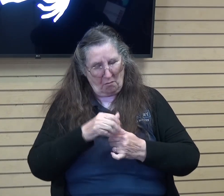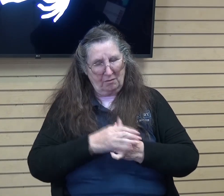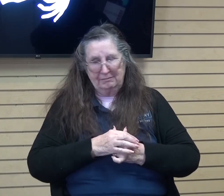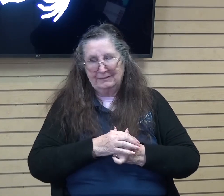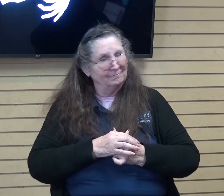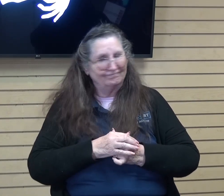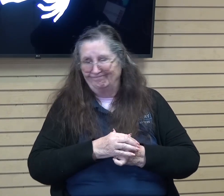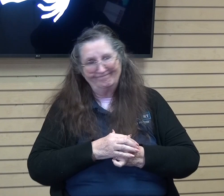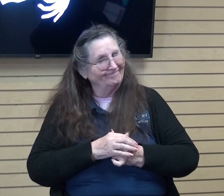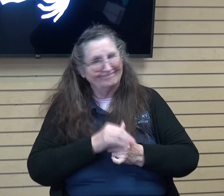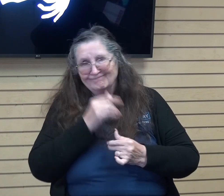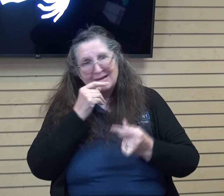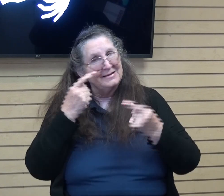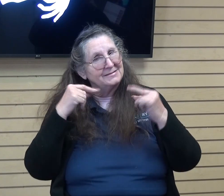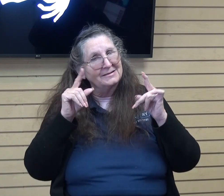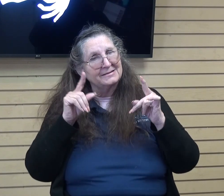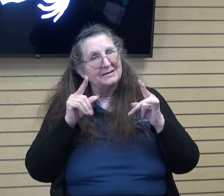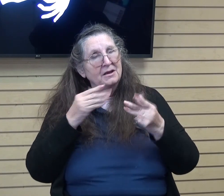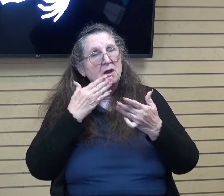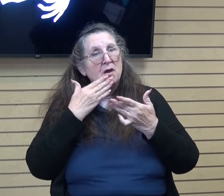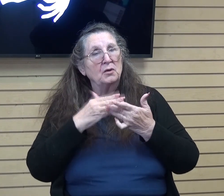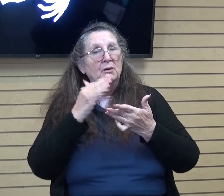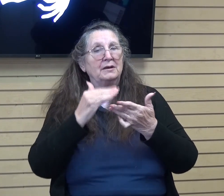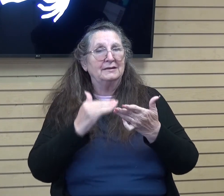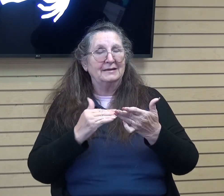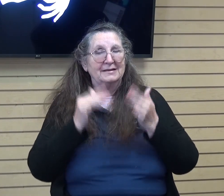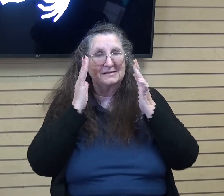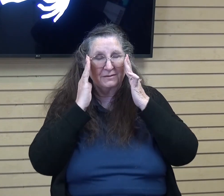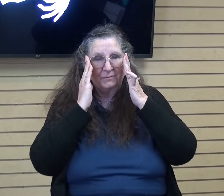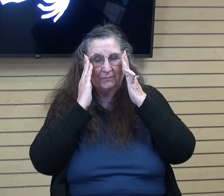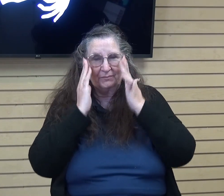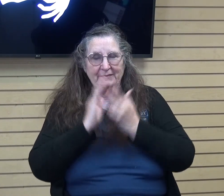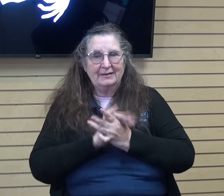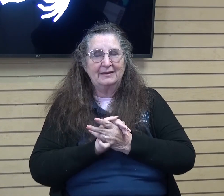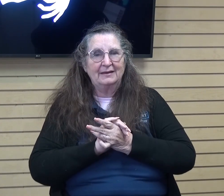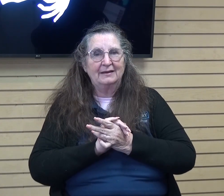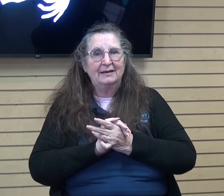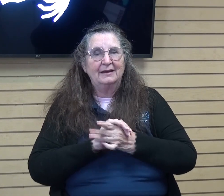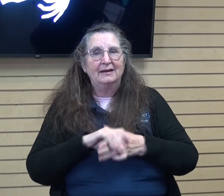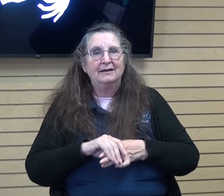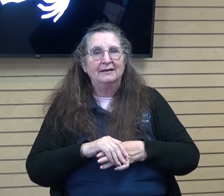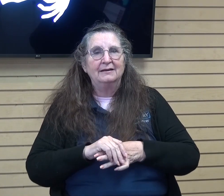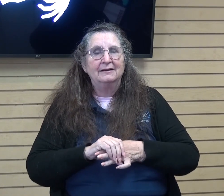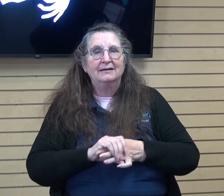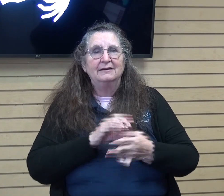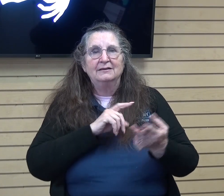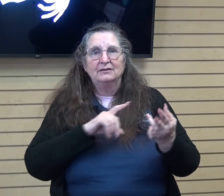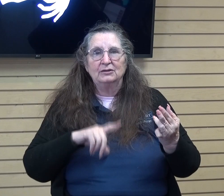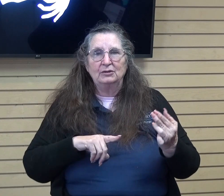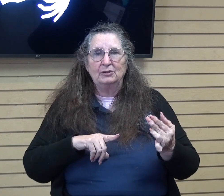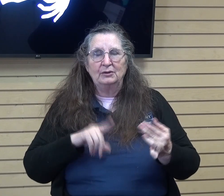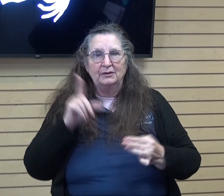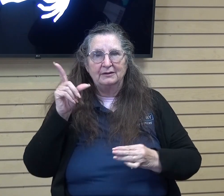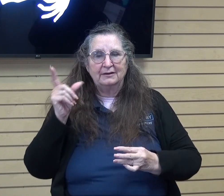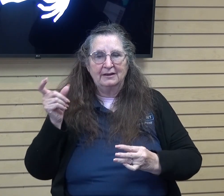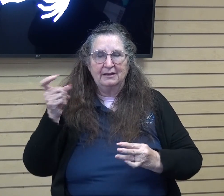work and it was just a good lesson um that you know the lord has given us